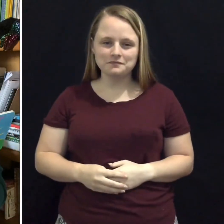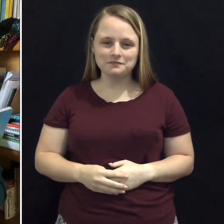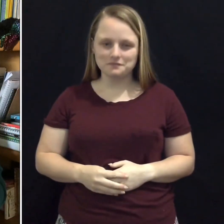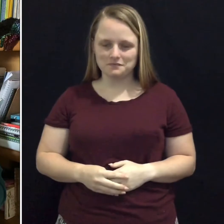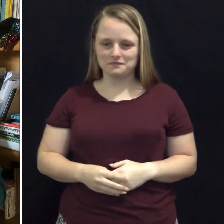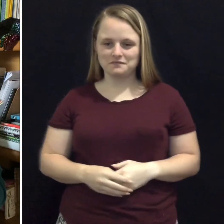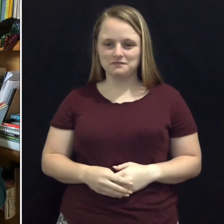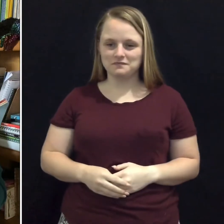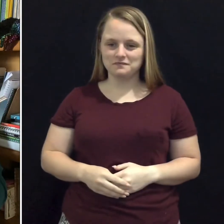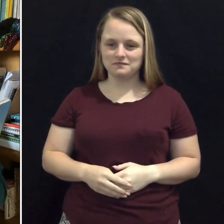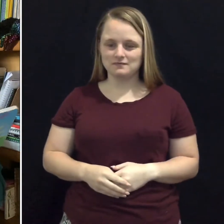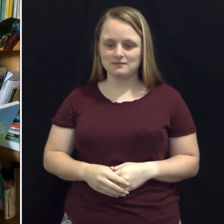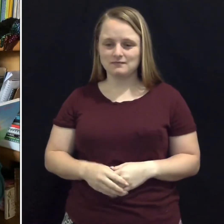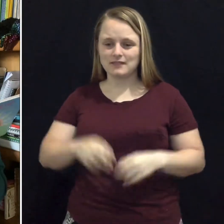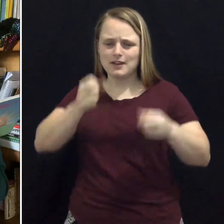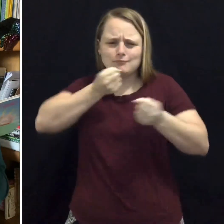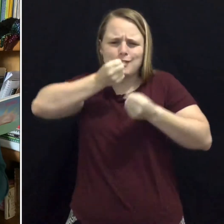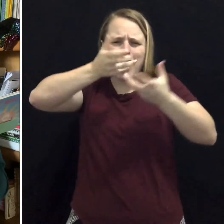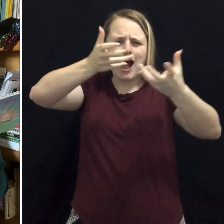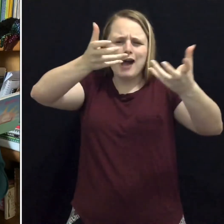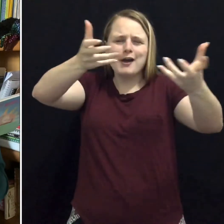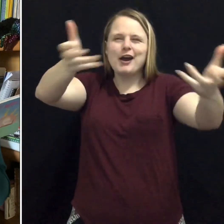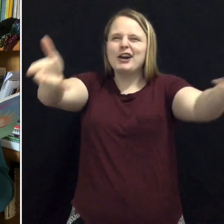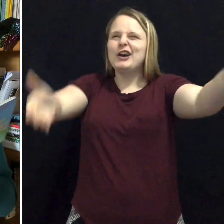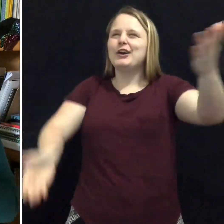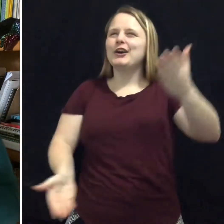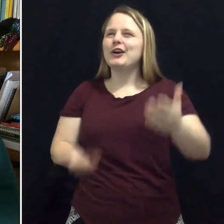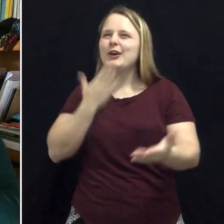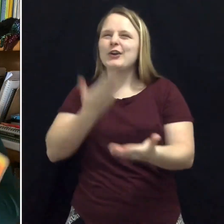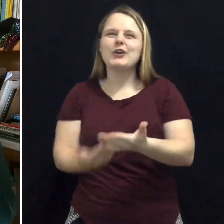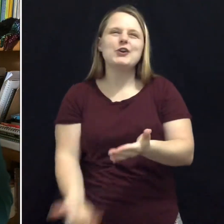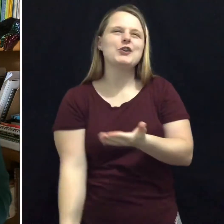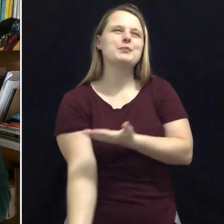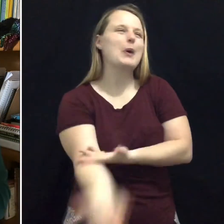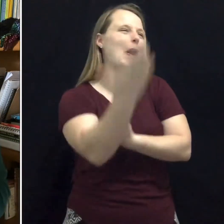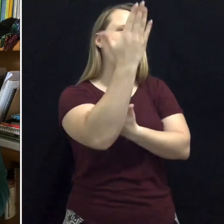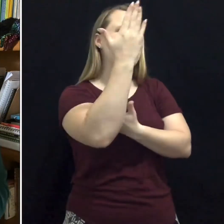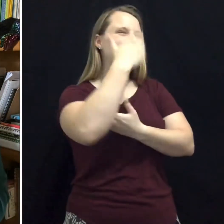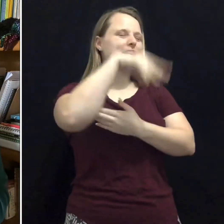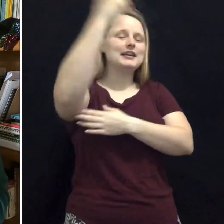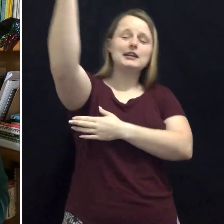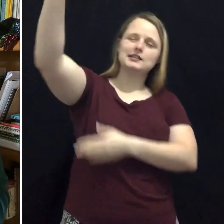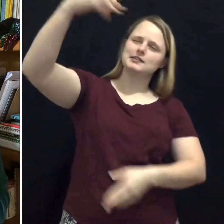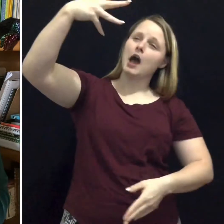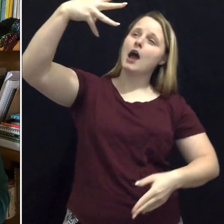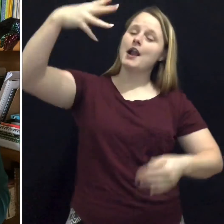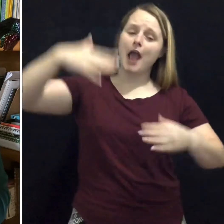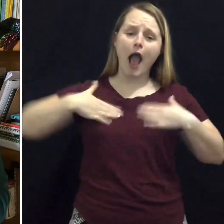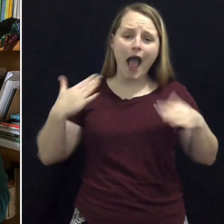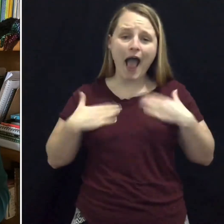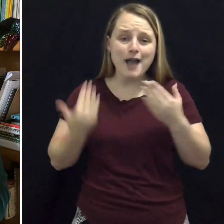Shout out loud. Good morning, son. Happy morning, everyone.